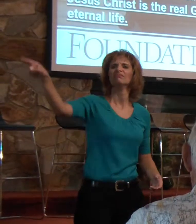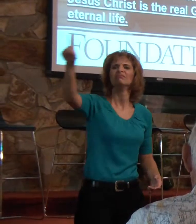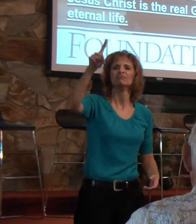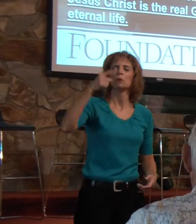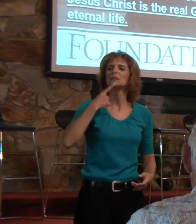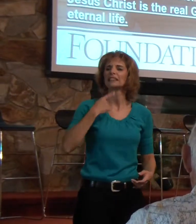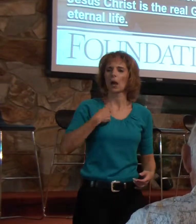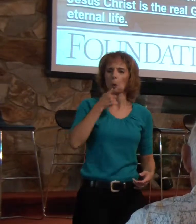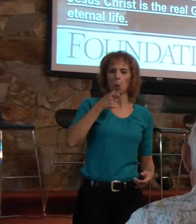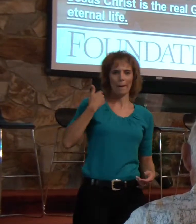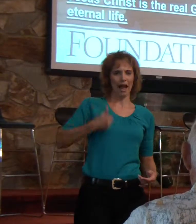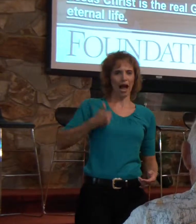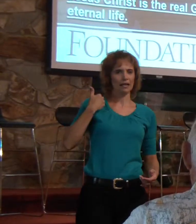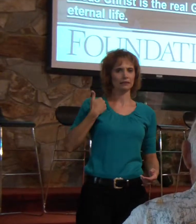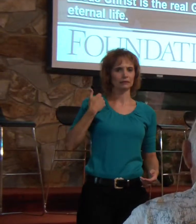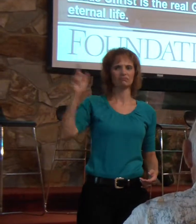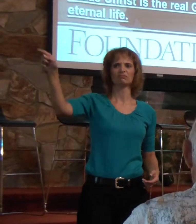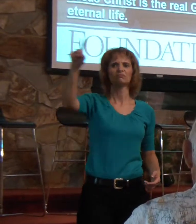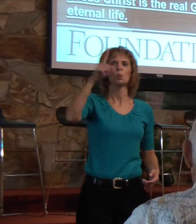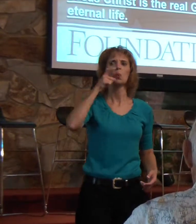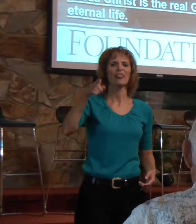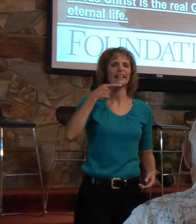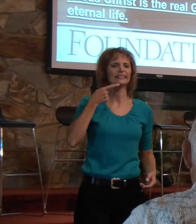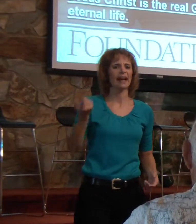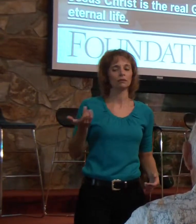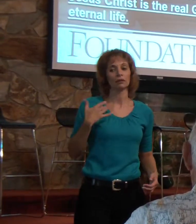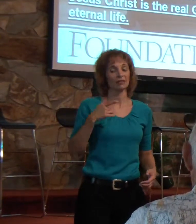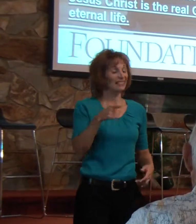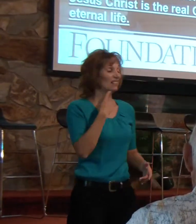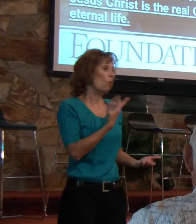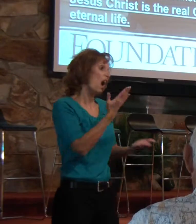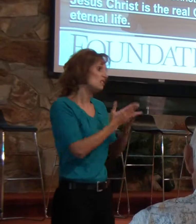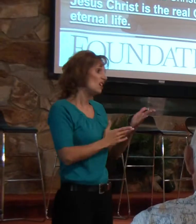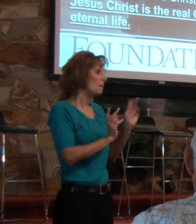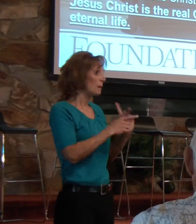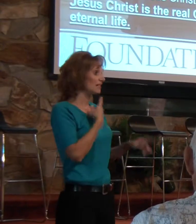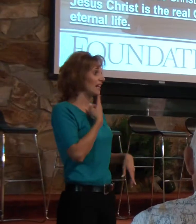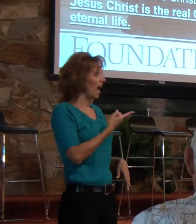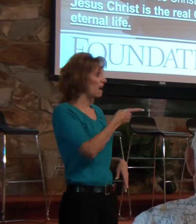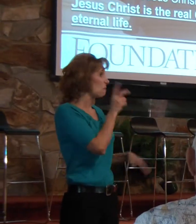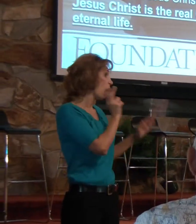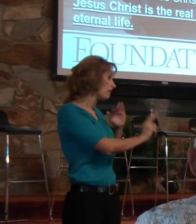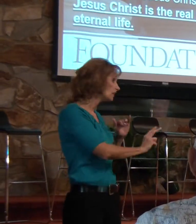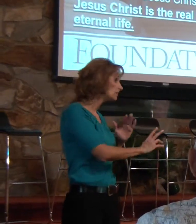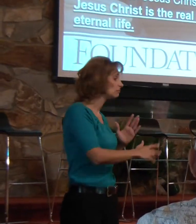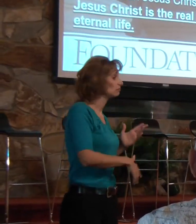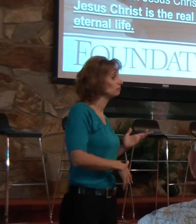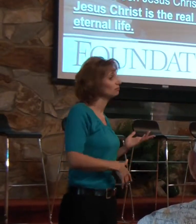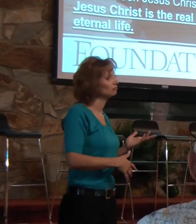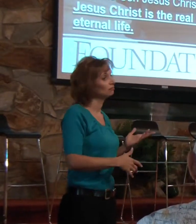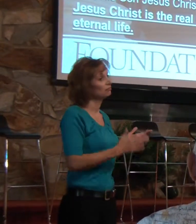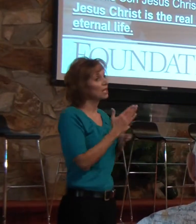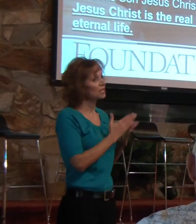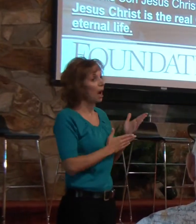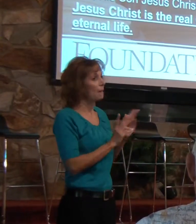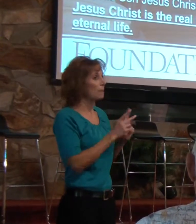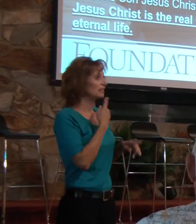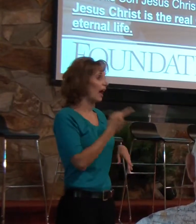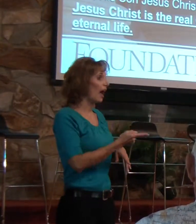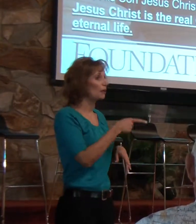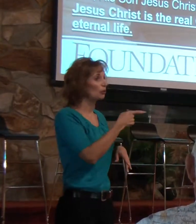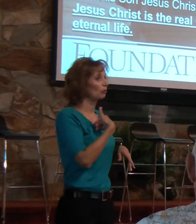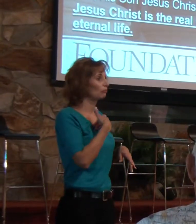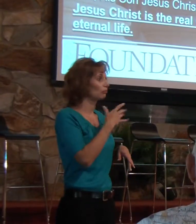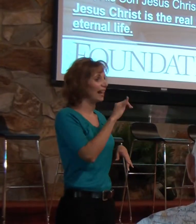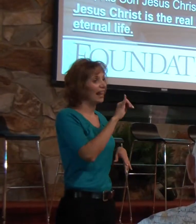say that I am? And they said, well, some say you're a prophet. Some say you're Elijah.